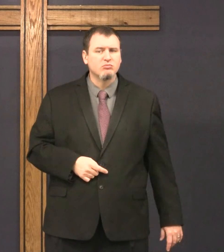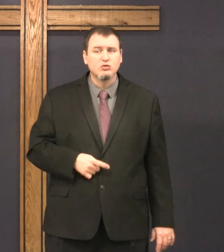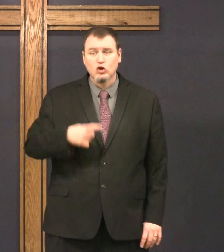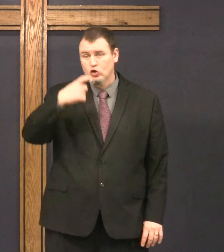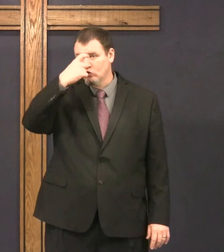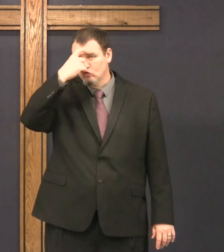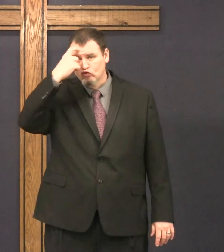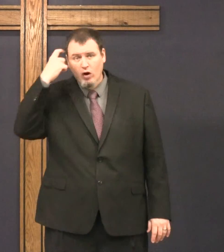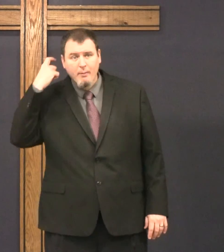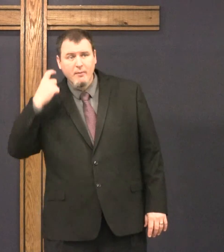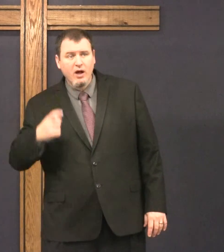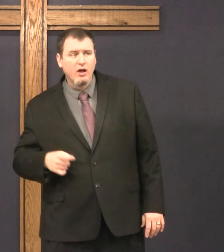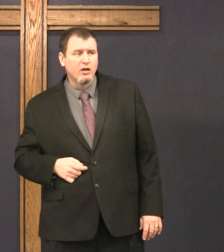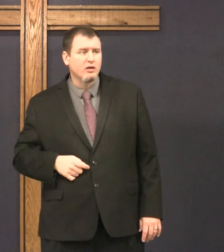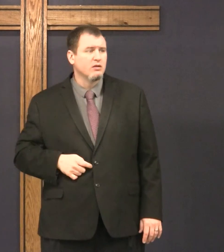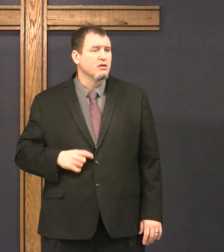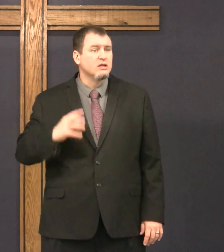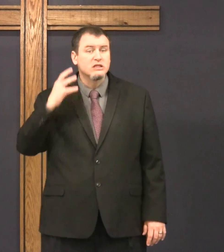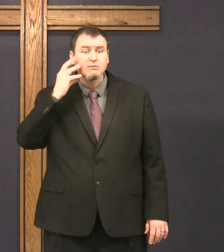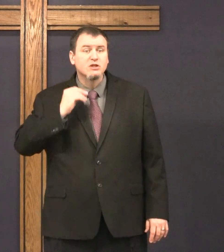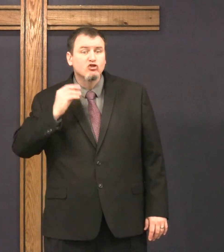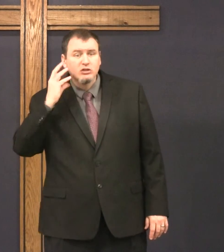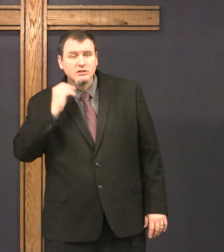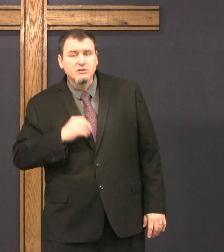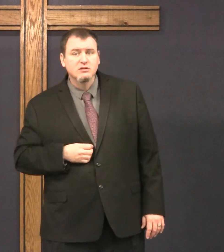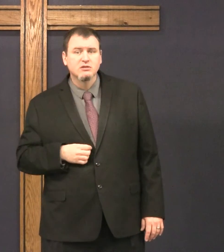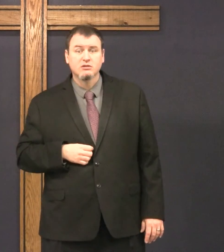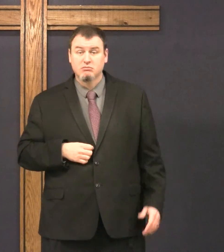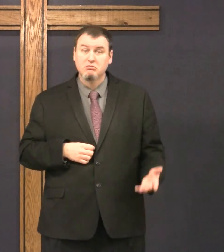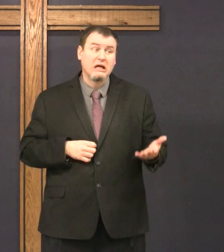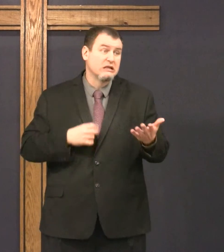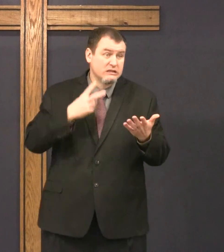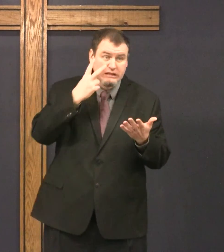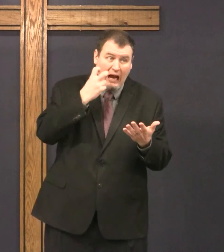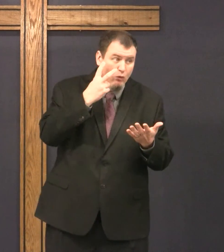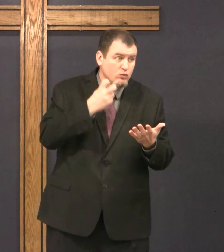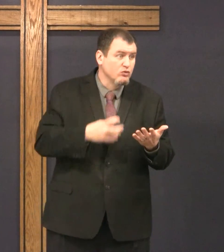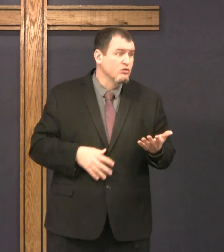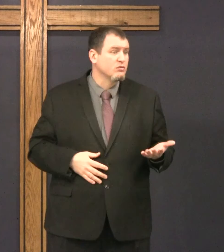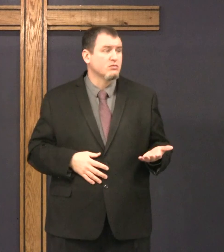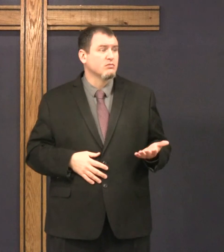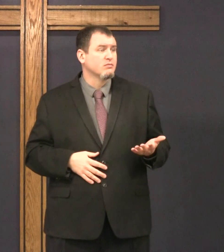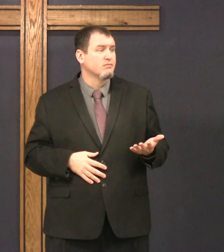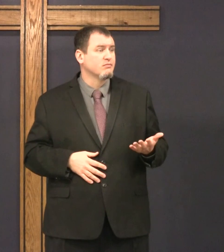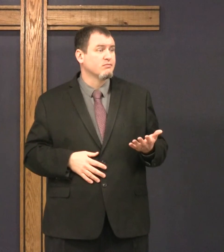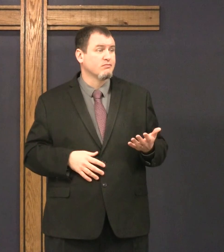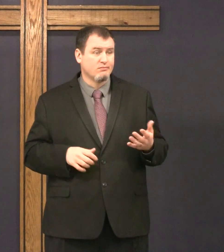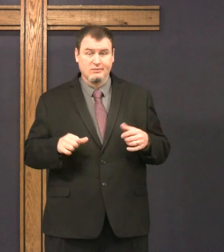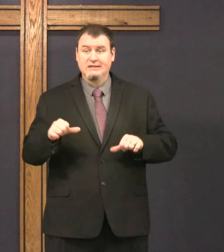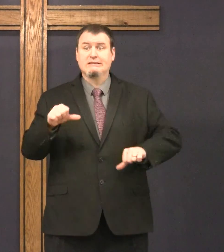pain, because of the scar, the bad experience, because of doubt,